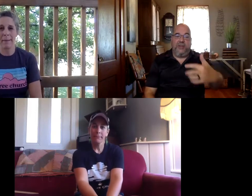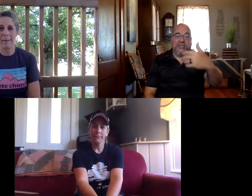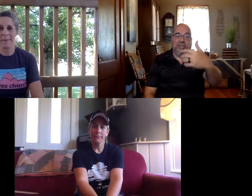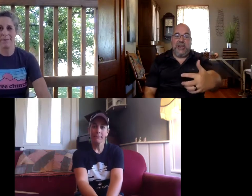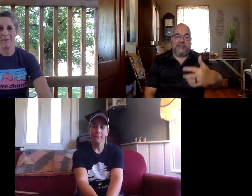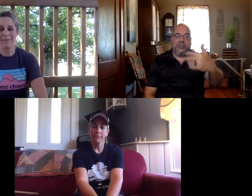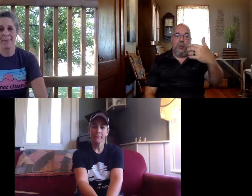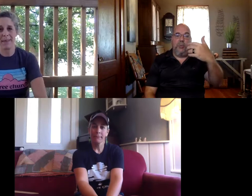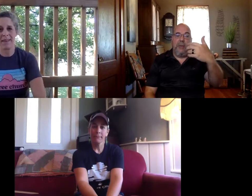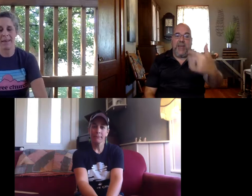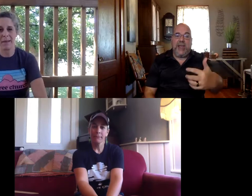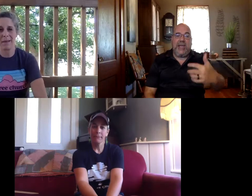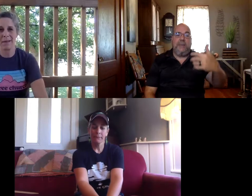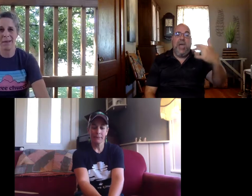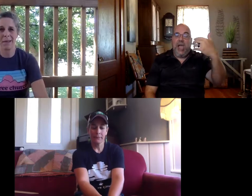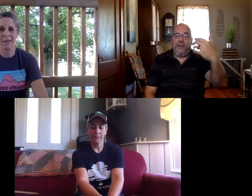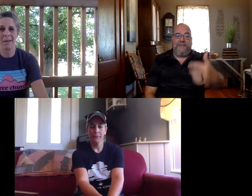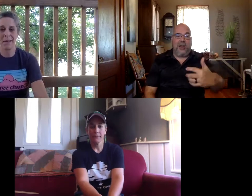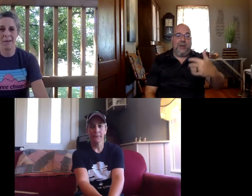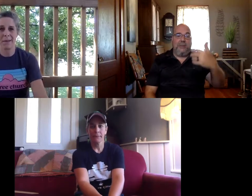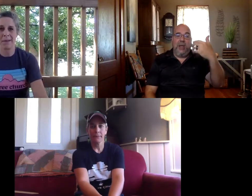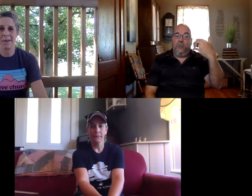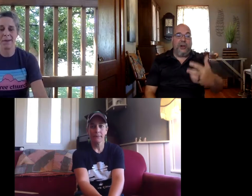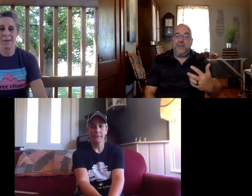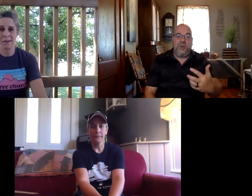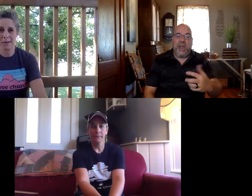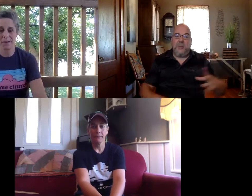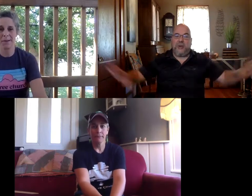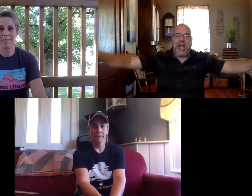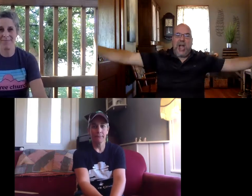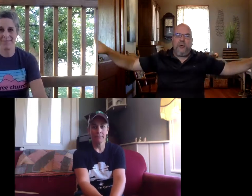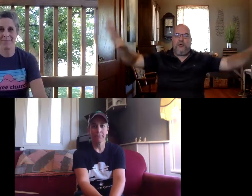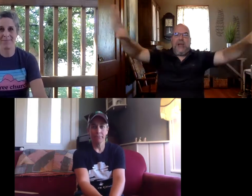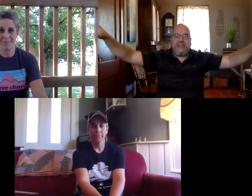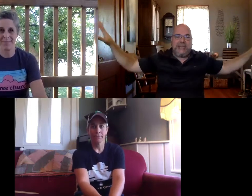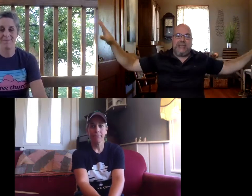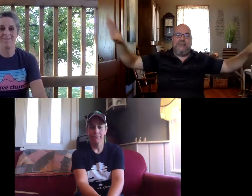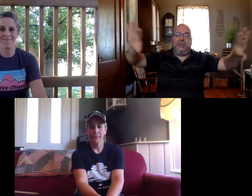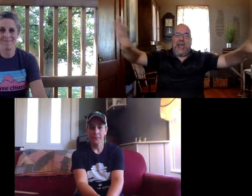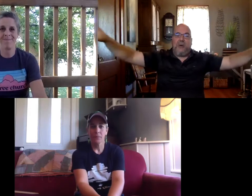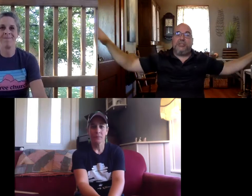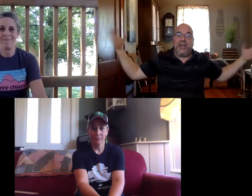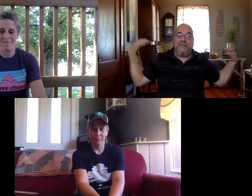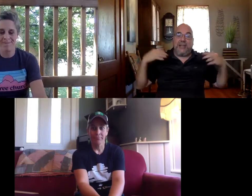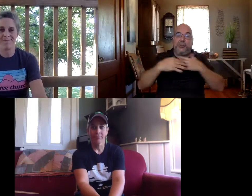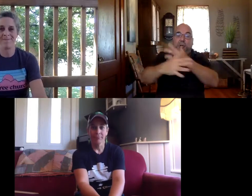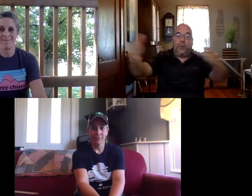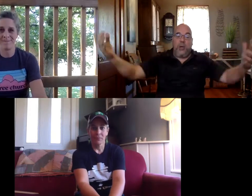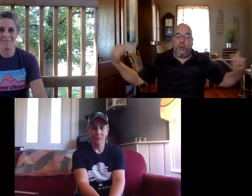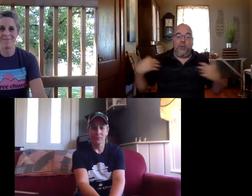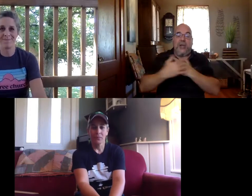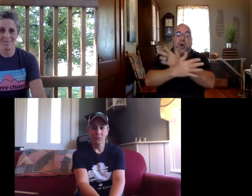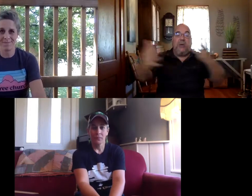front of us leading us and so when we obey him and we follow him we're going to be okay no matter how crazy it seems on the outside of that